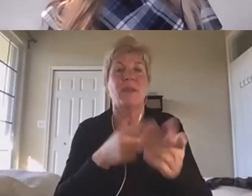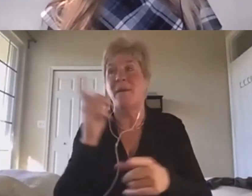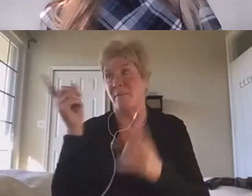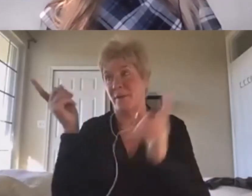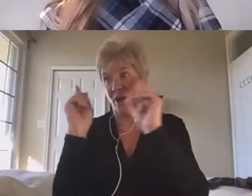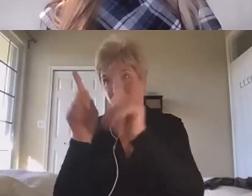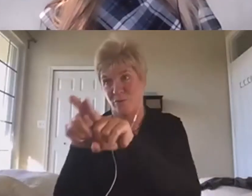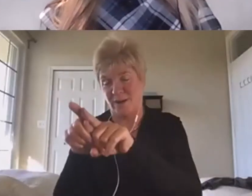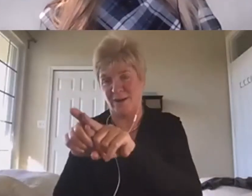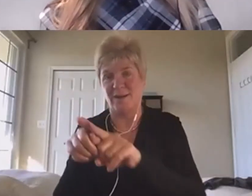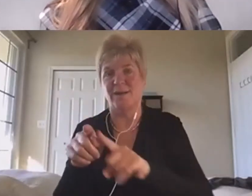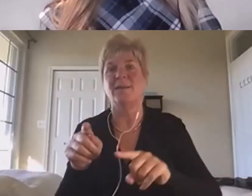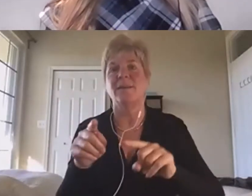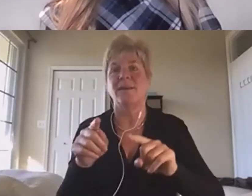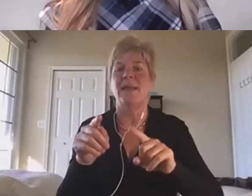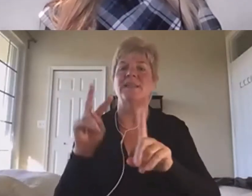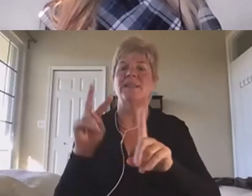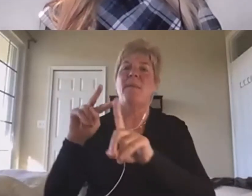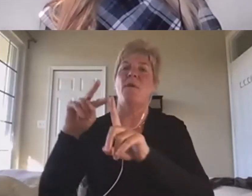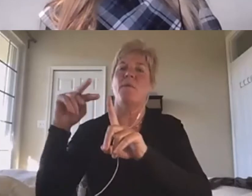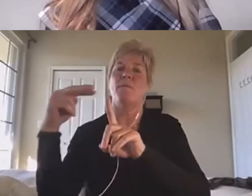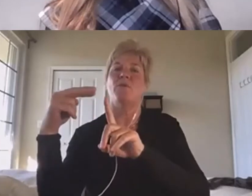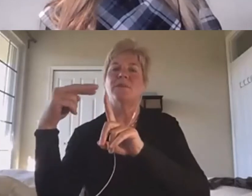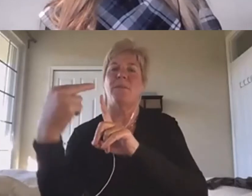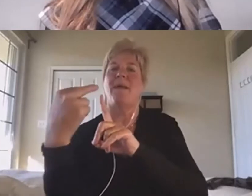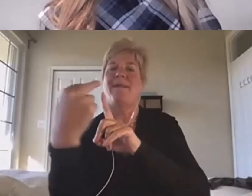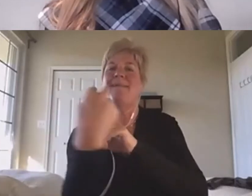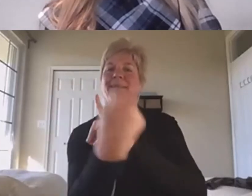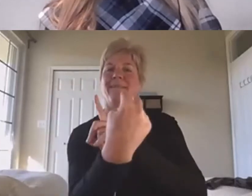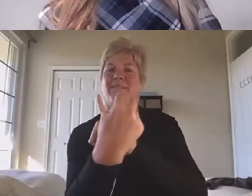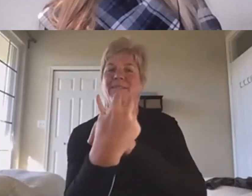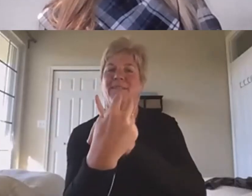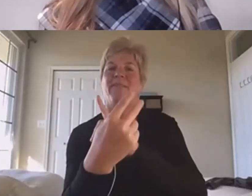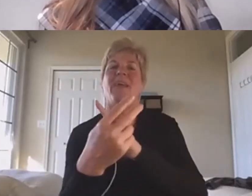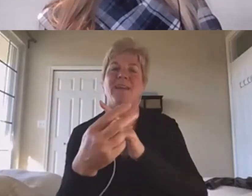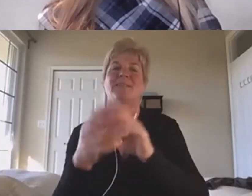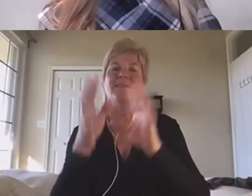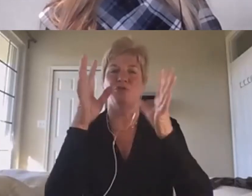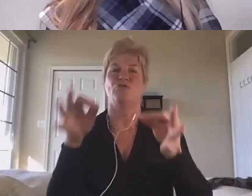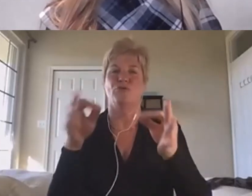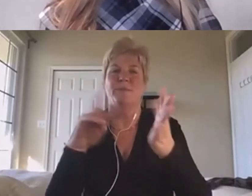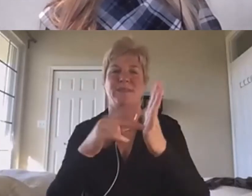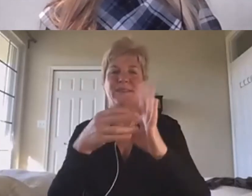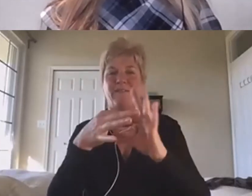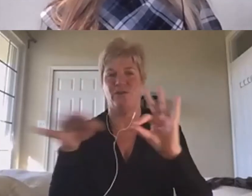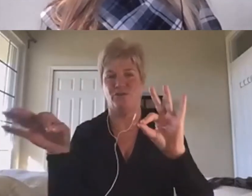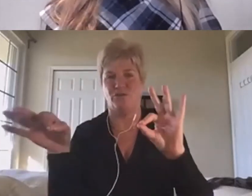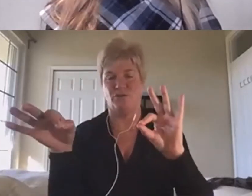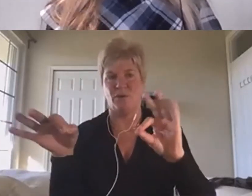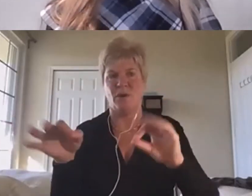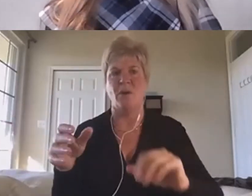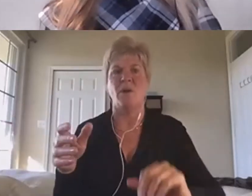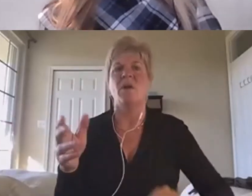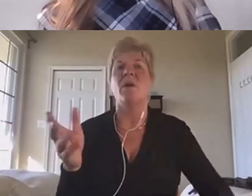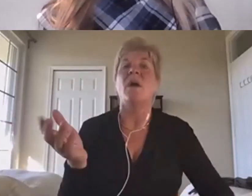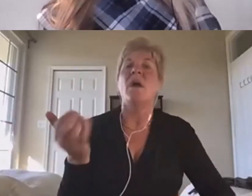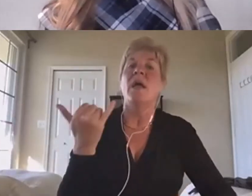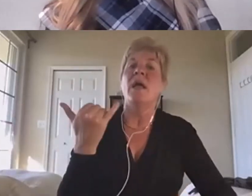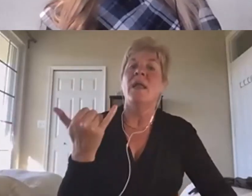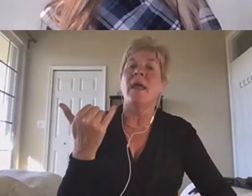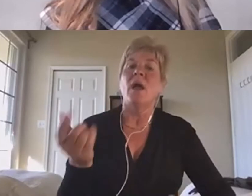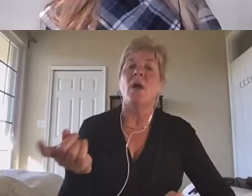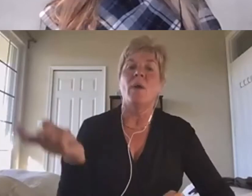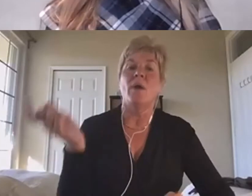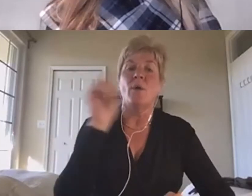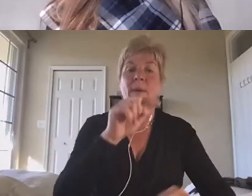comes into how that's defined. Now, I see that I want to go back to our participants and co-learners.